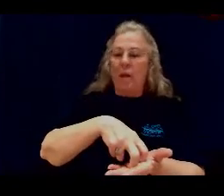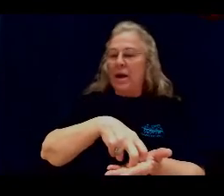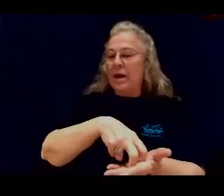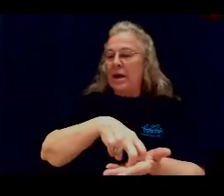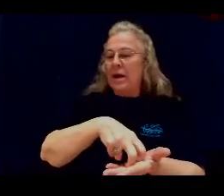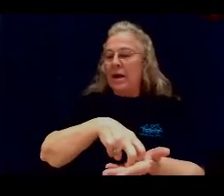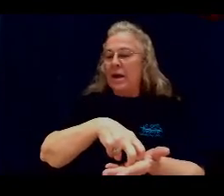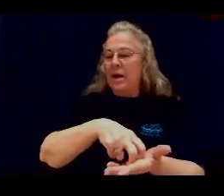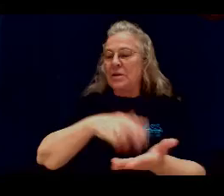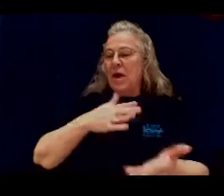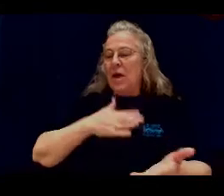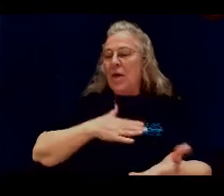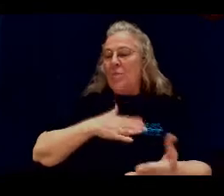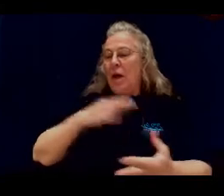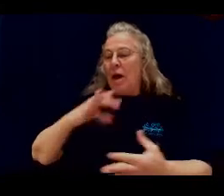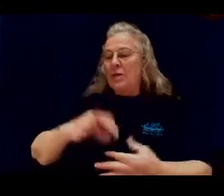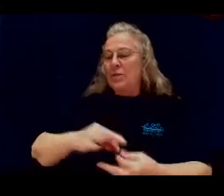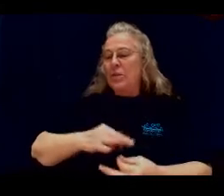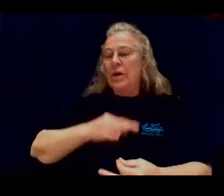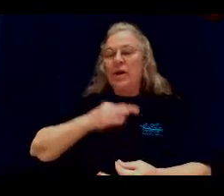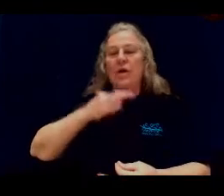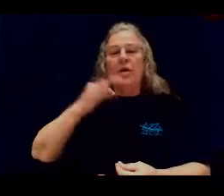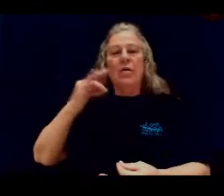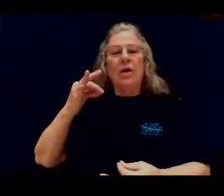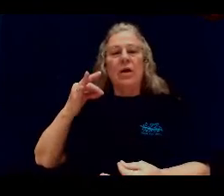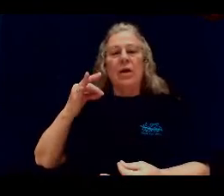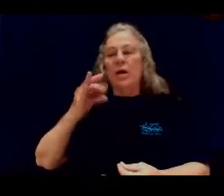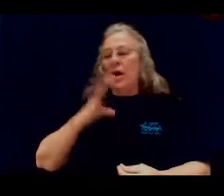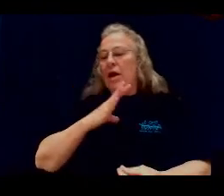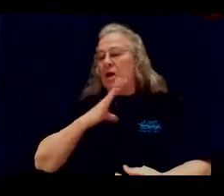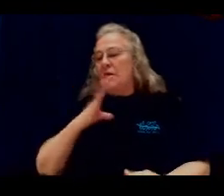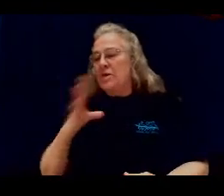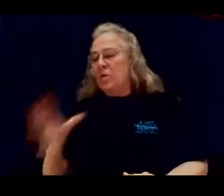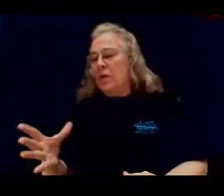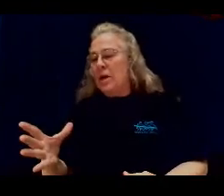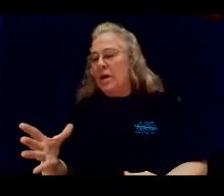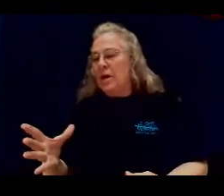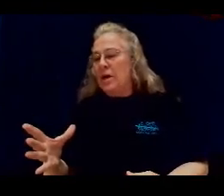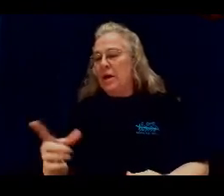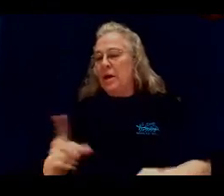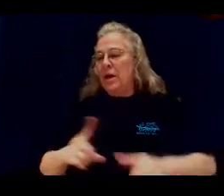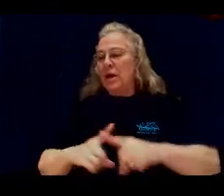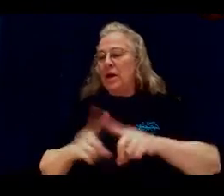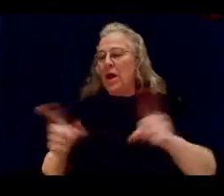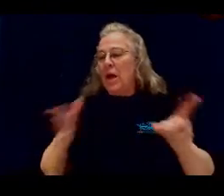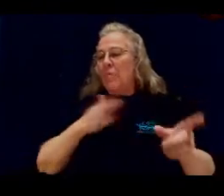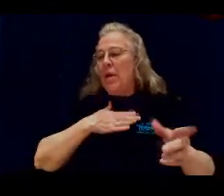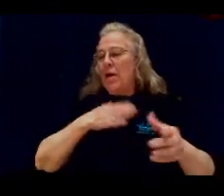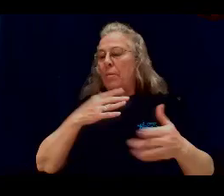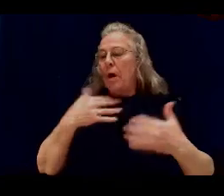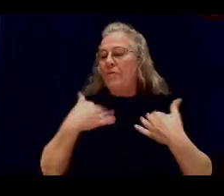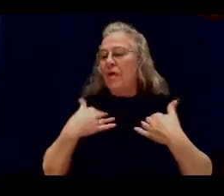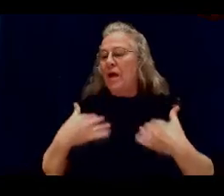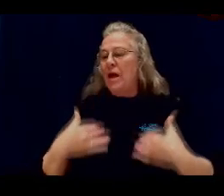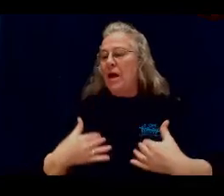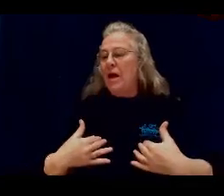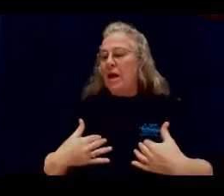my knees. My spirit is willing, but my flesh